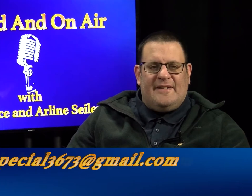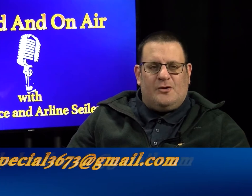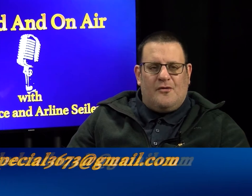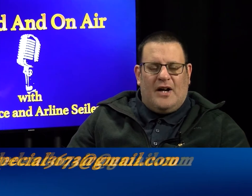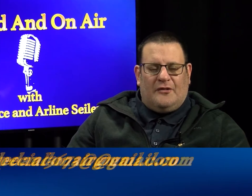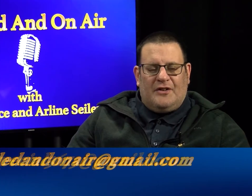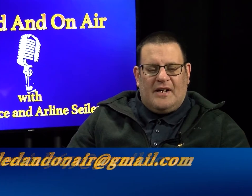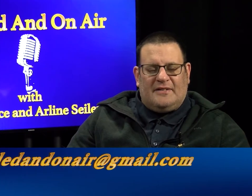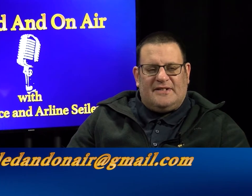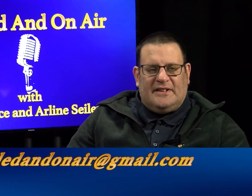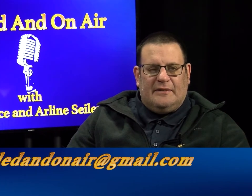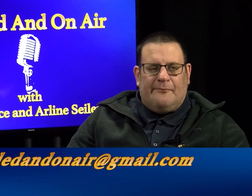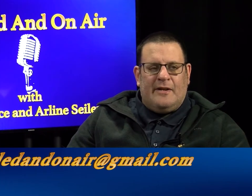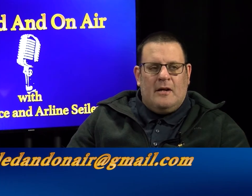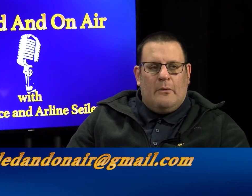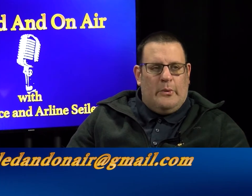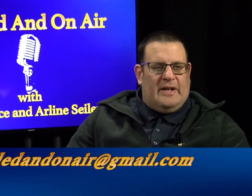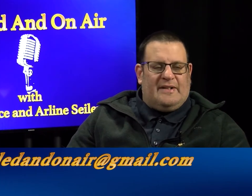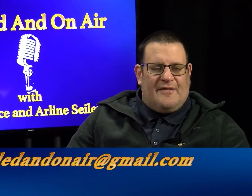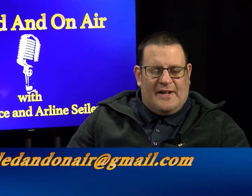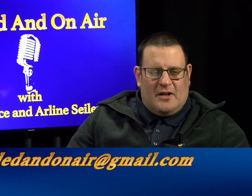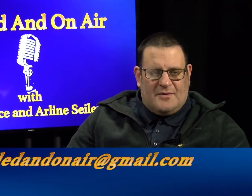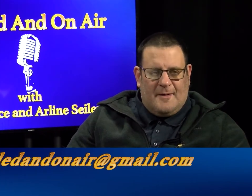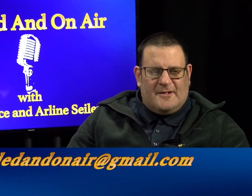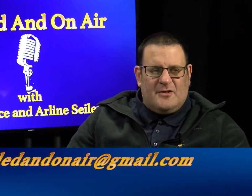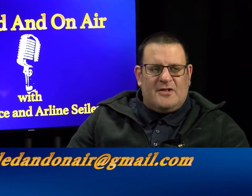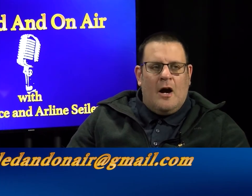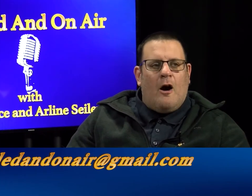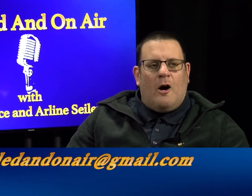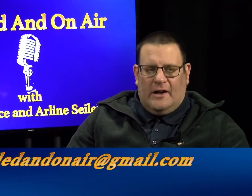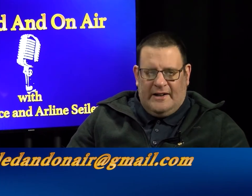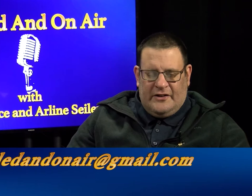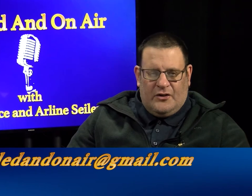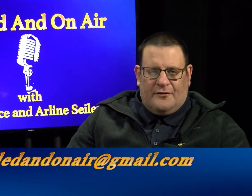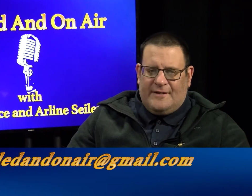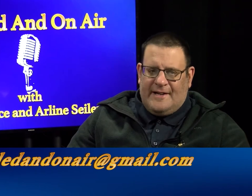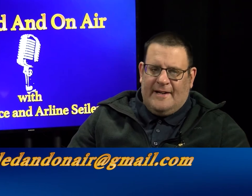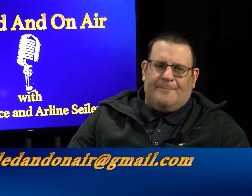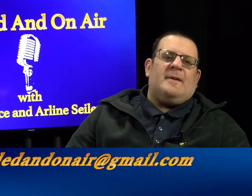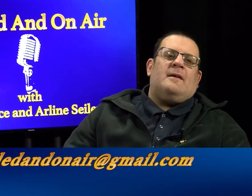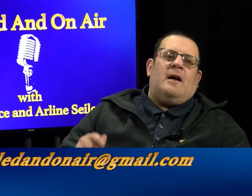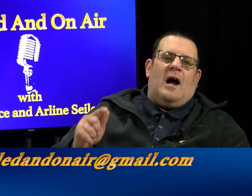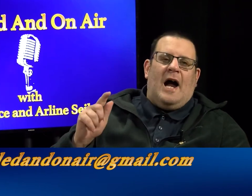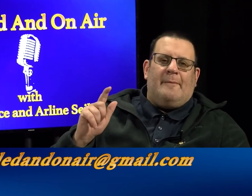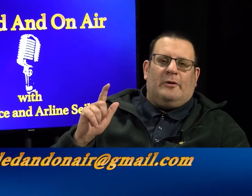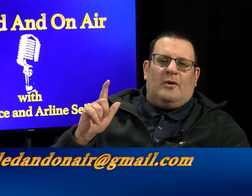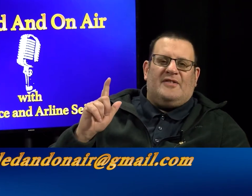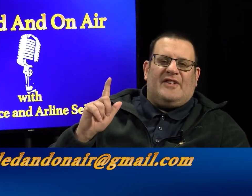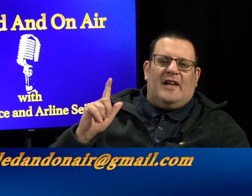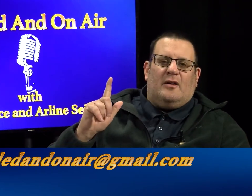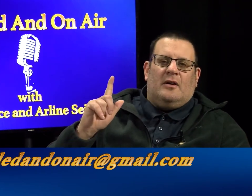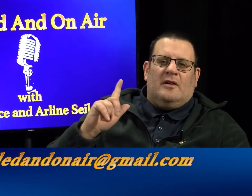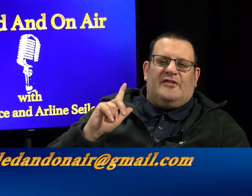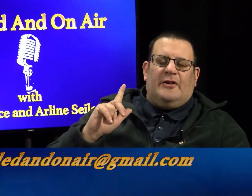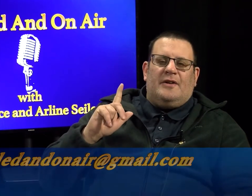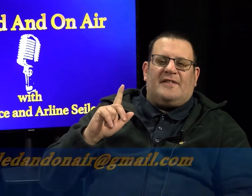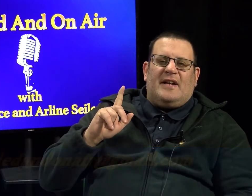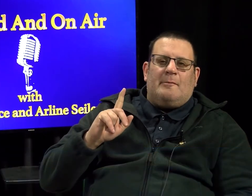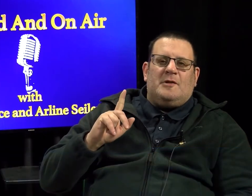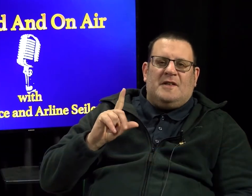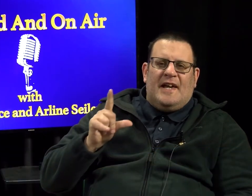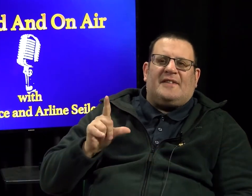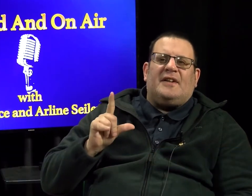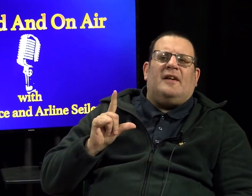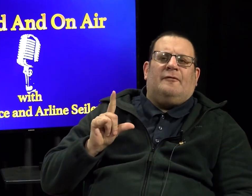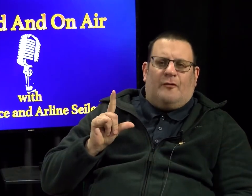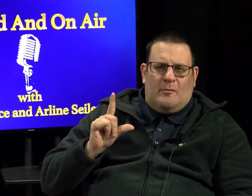Day 2019. We would like to thank our sponsors. Arlene is off today. I'm Loren Seiler. See you next